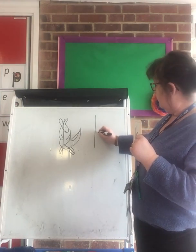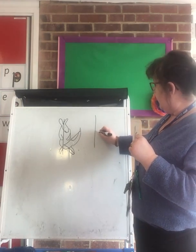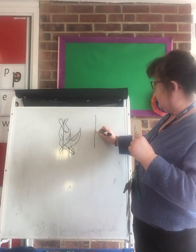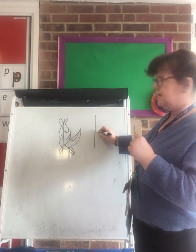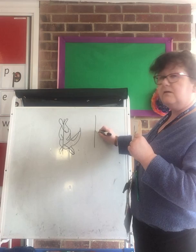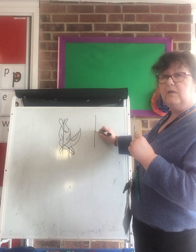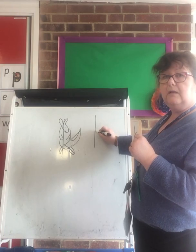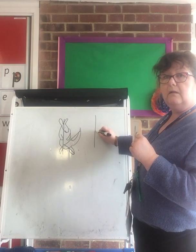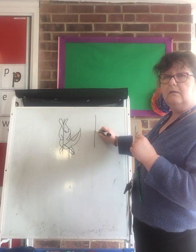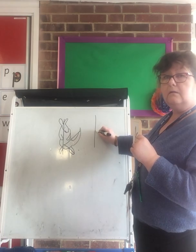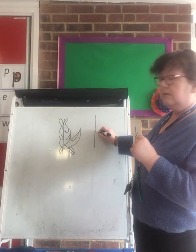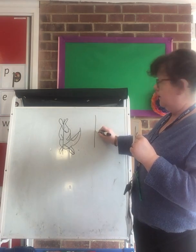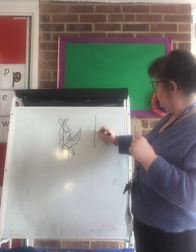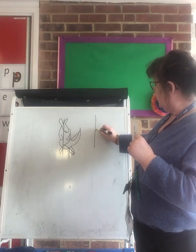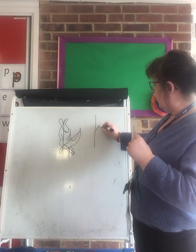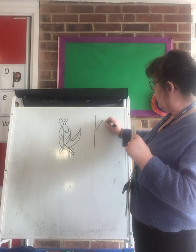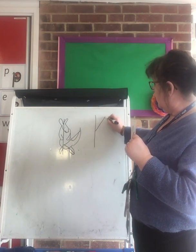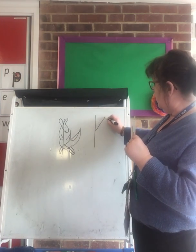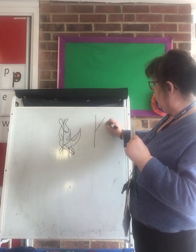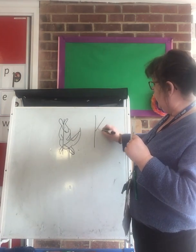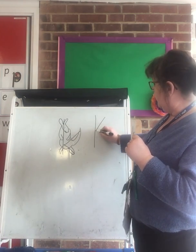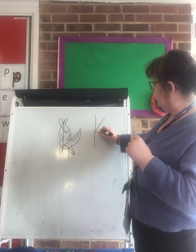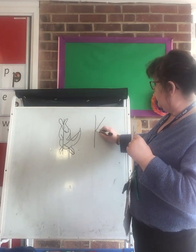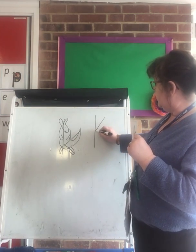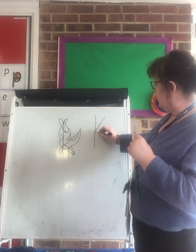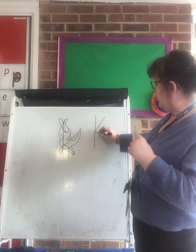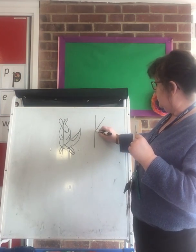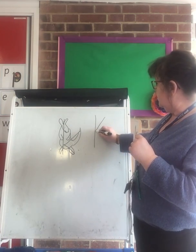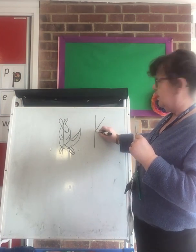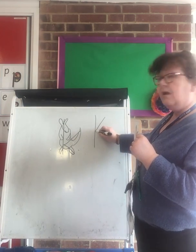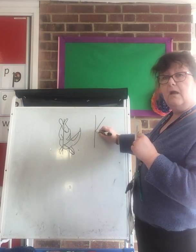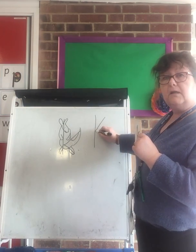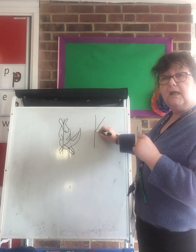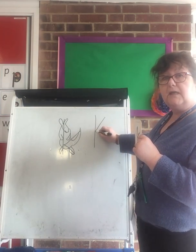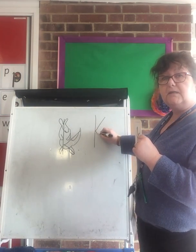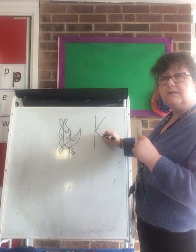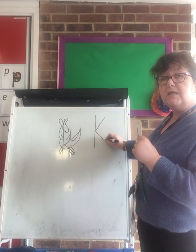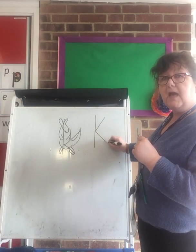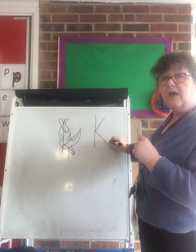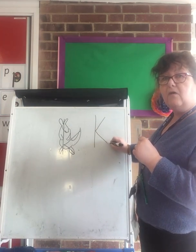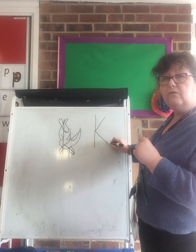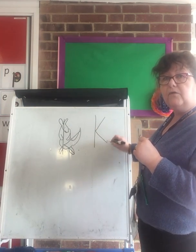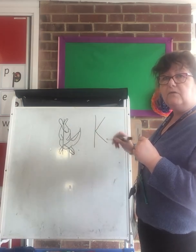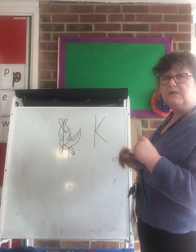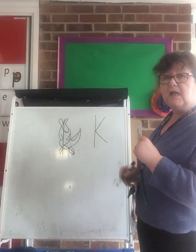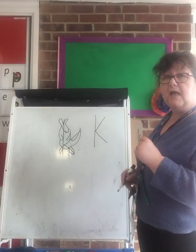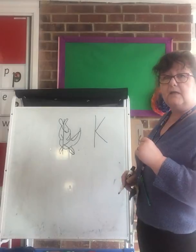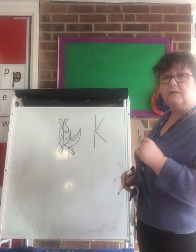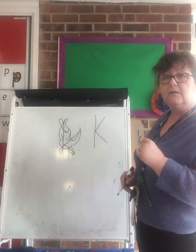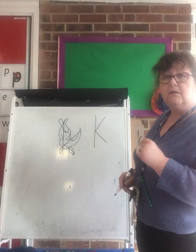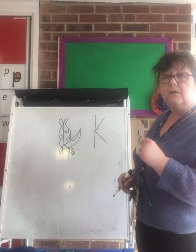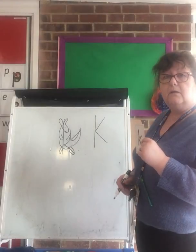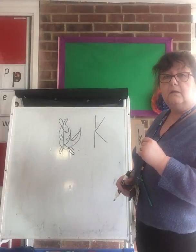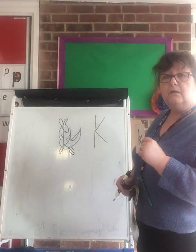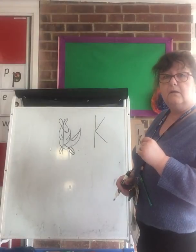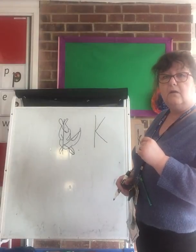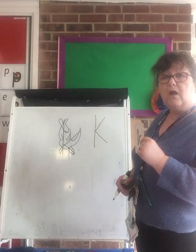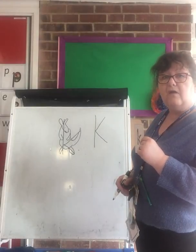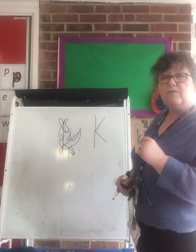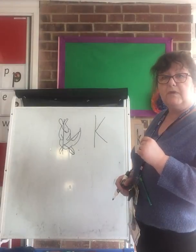back to the middle, kick up for his tail, kick down for his leg. Everybody